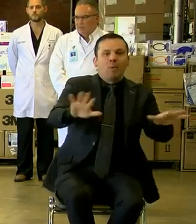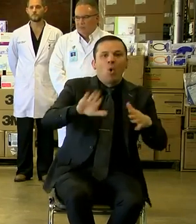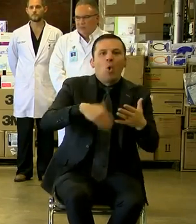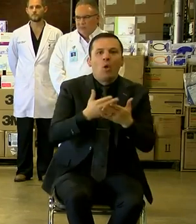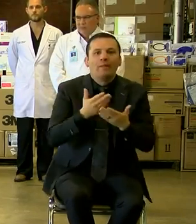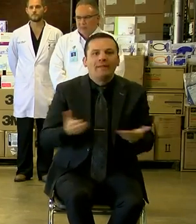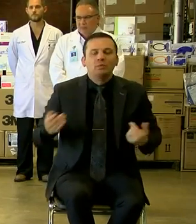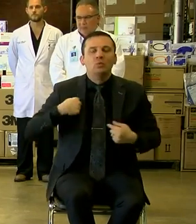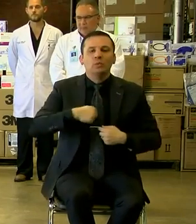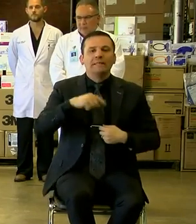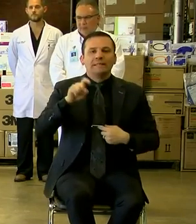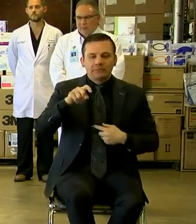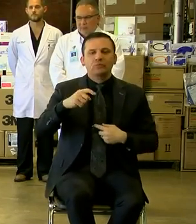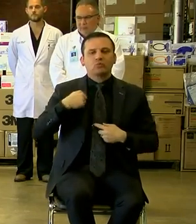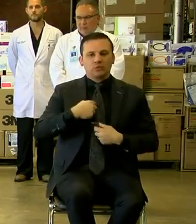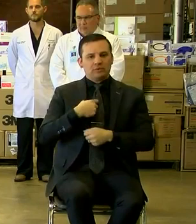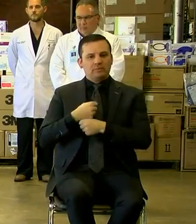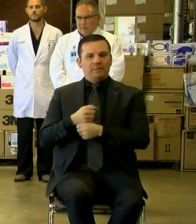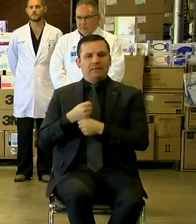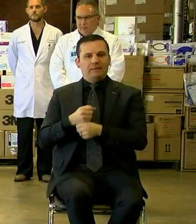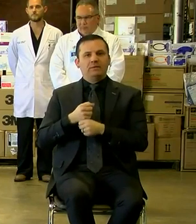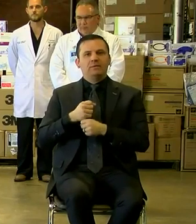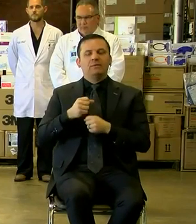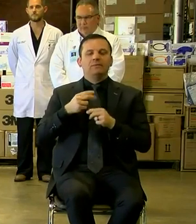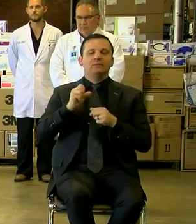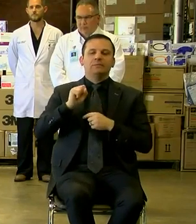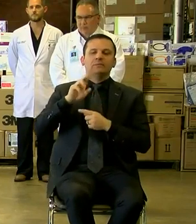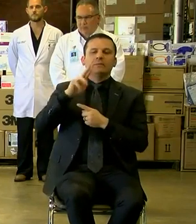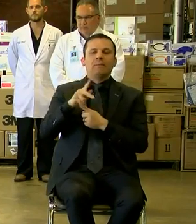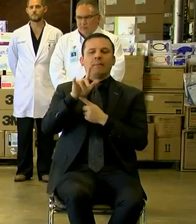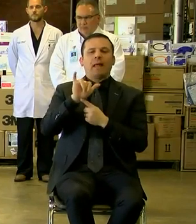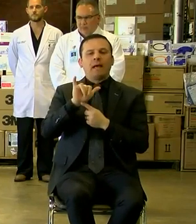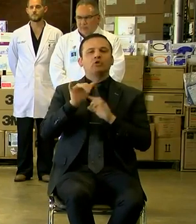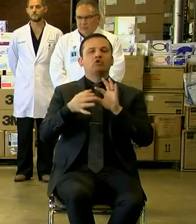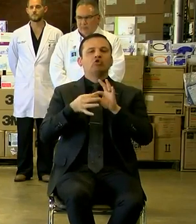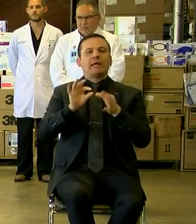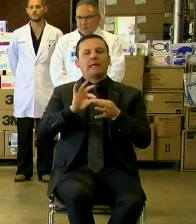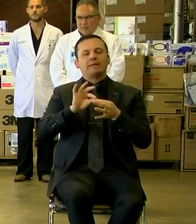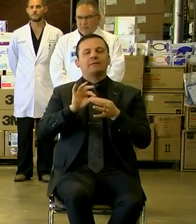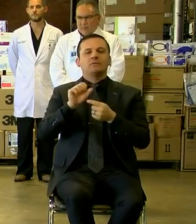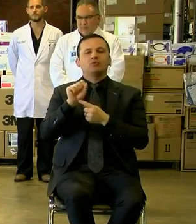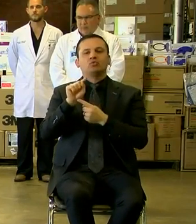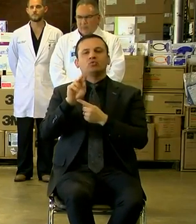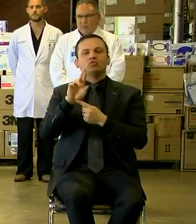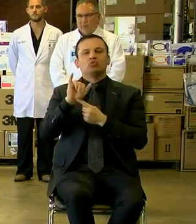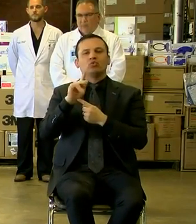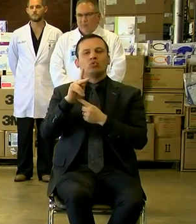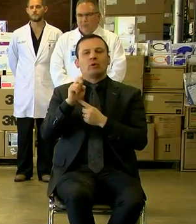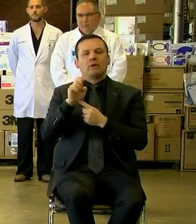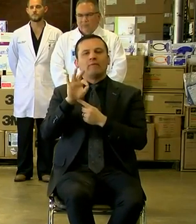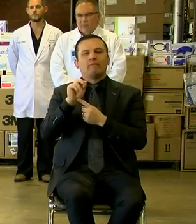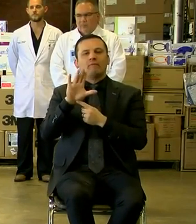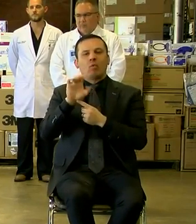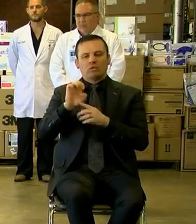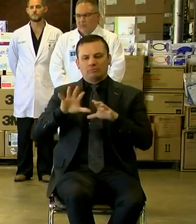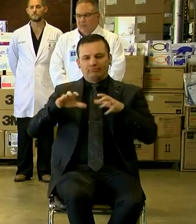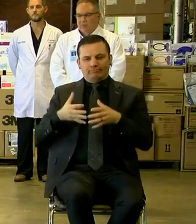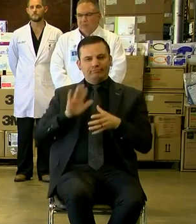we created a supply chain strike force so we can more rapidly address these needs.